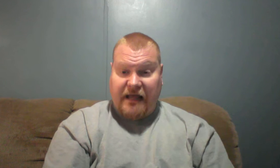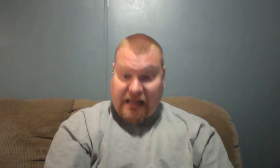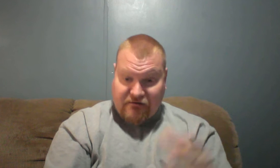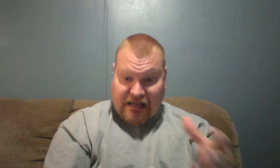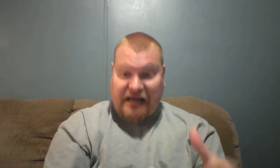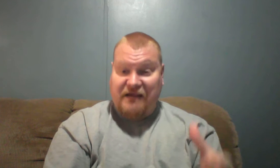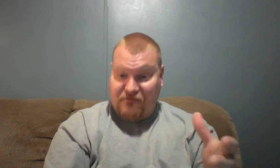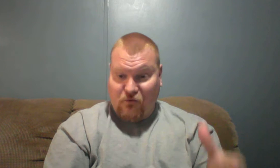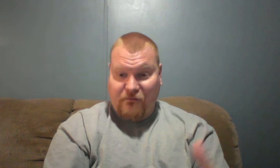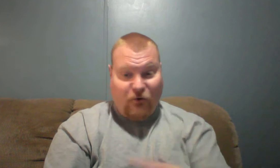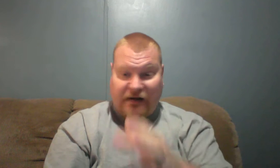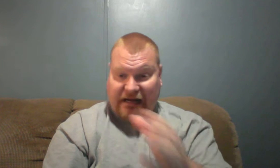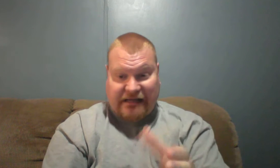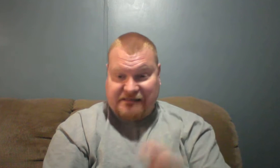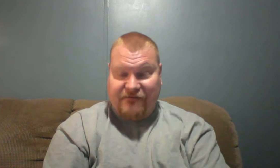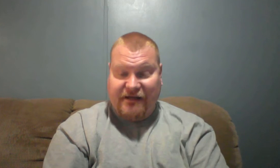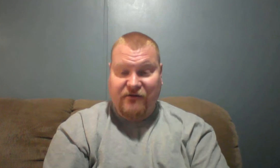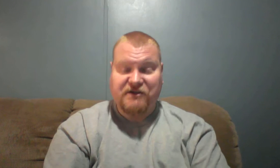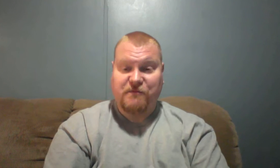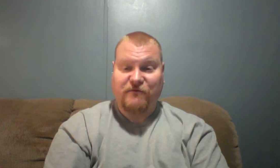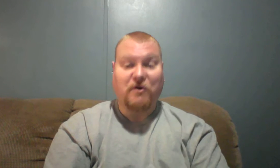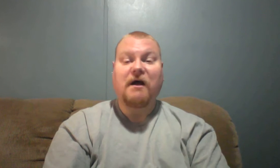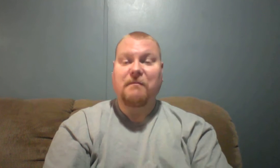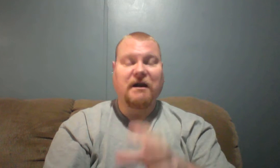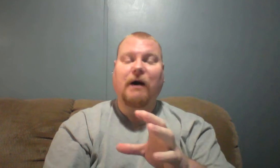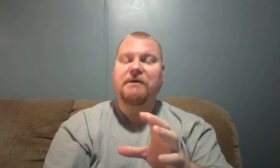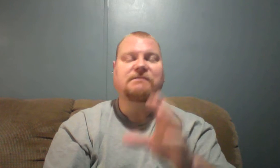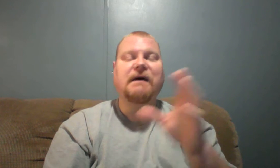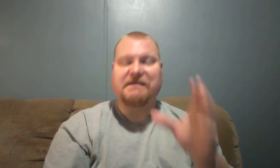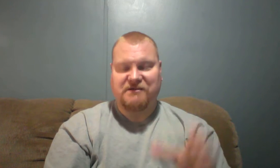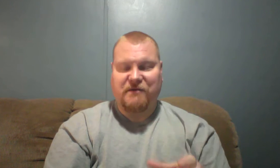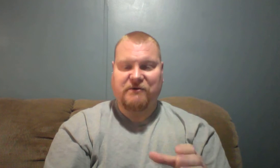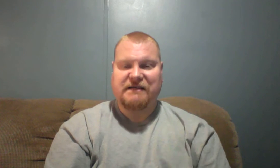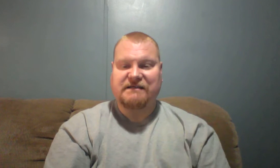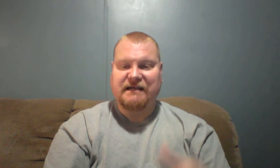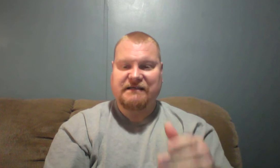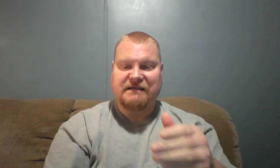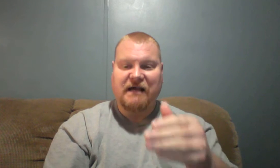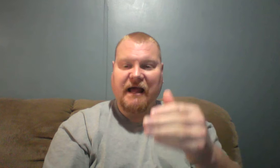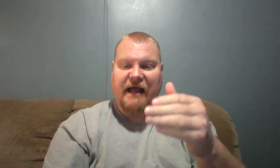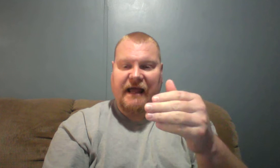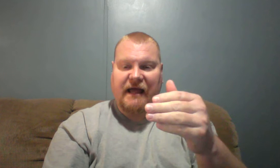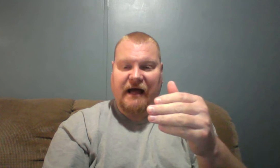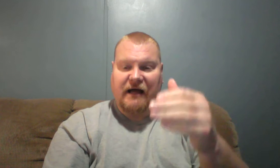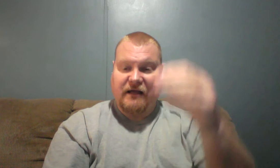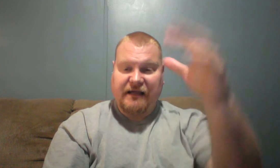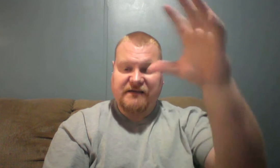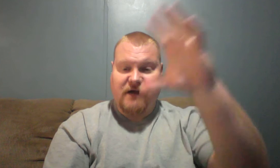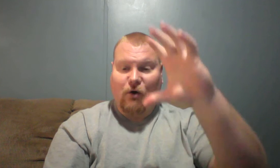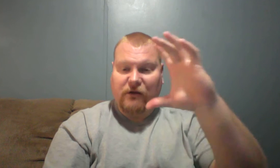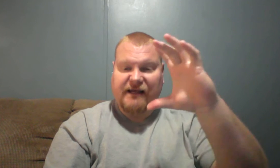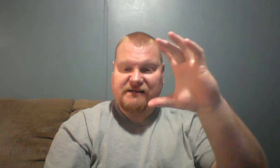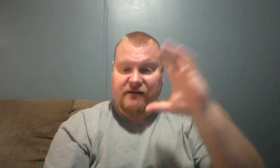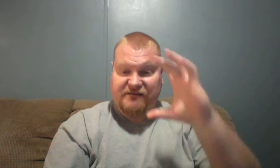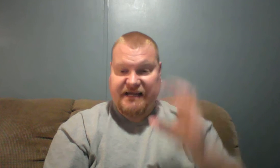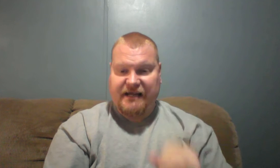And even one point, I guess I've hit on this before, but it always amazes me when it says, it says, uh, it gives a whole list of sins.